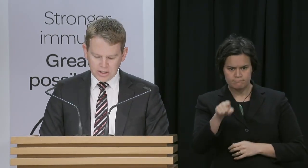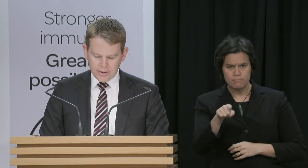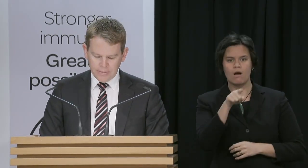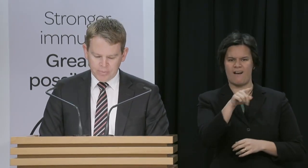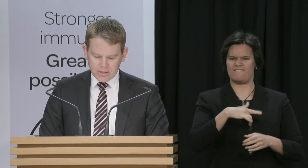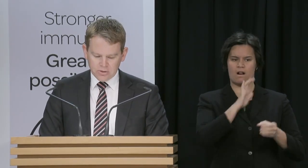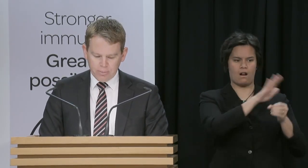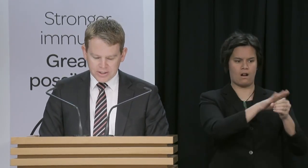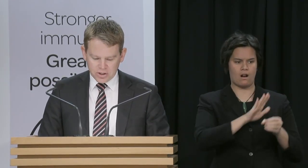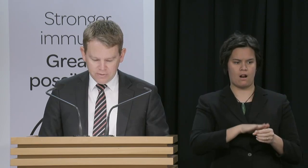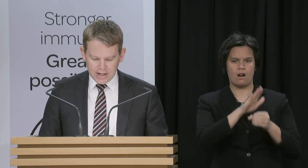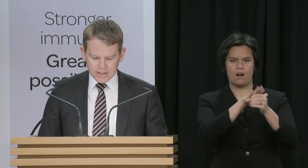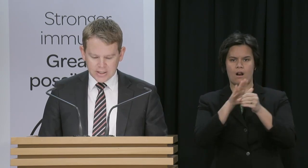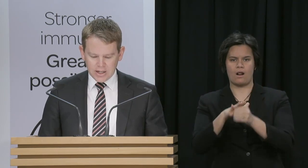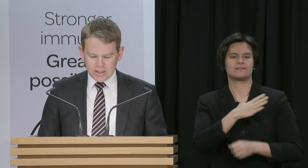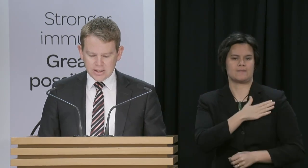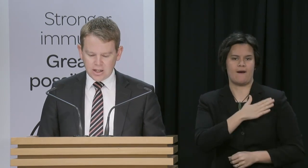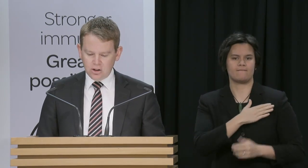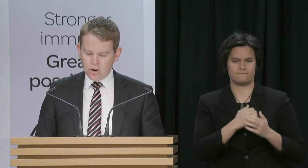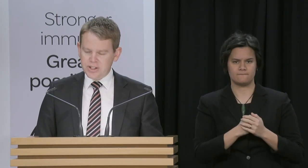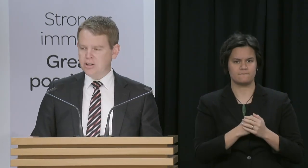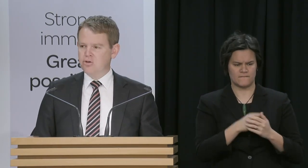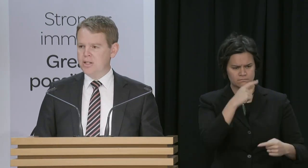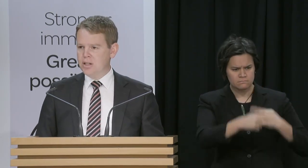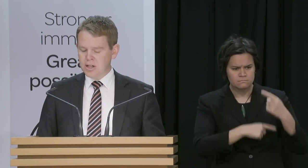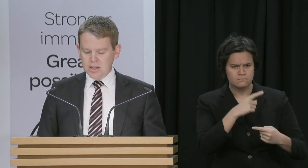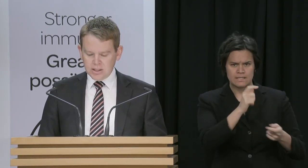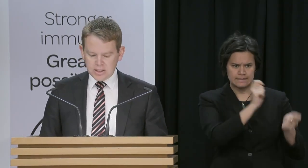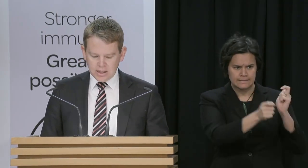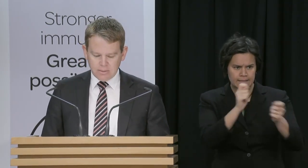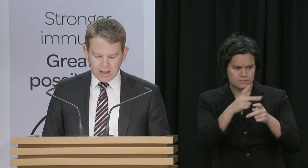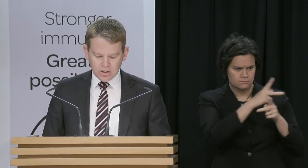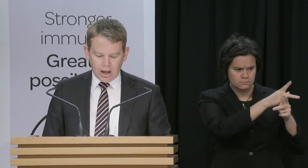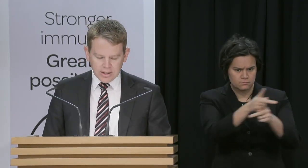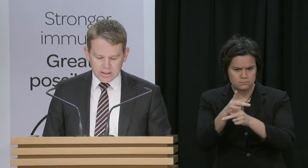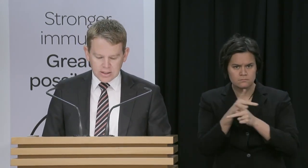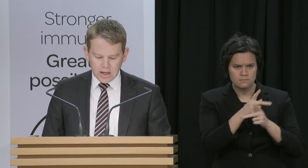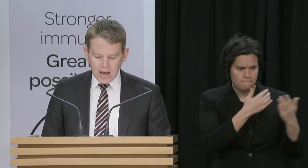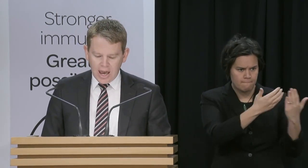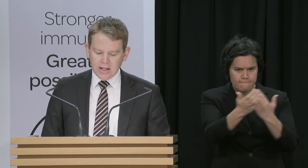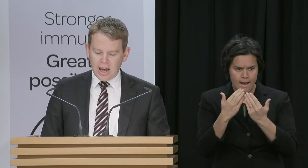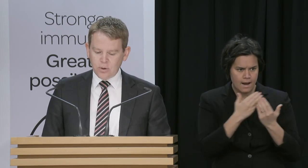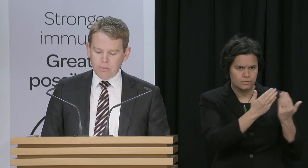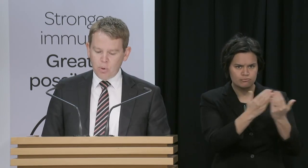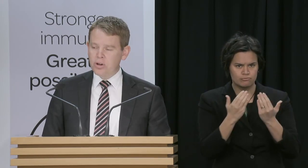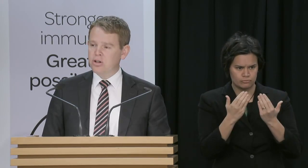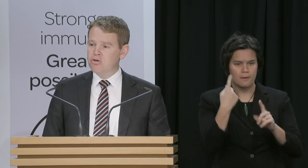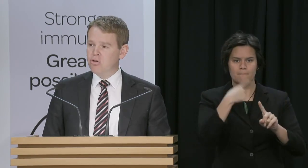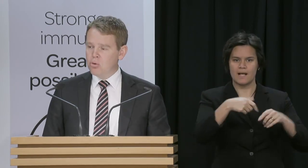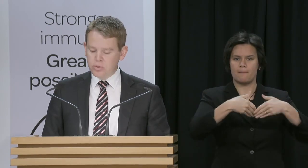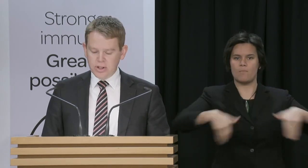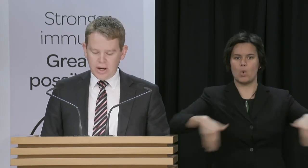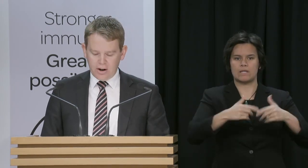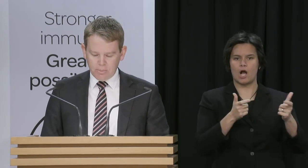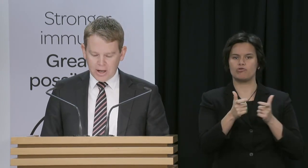this point. There's robust surveillance, testing and contact tracing to detect and manage cases, and adequate border